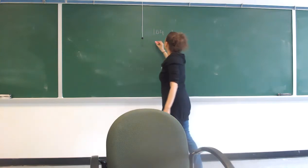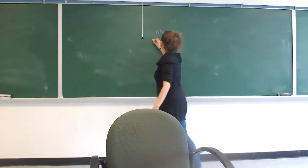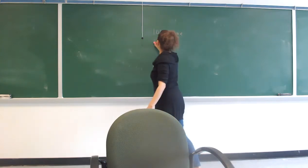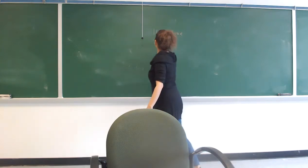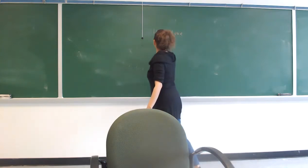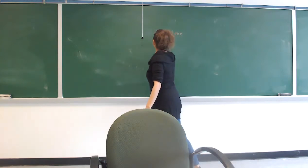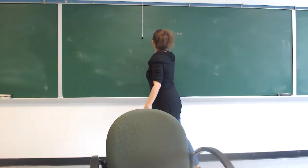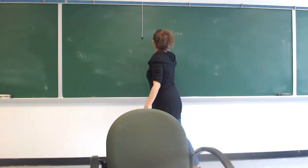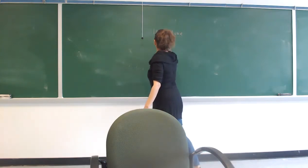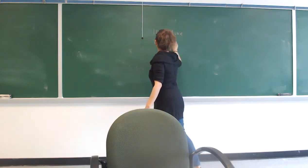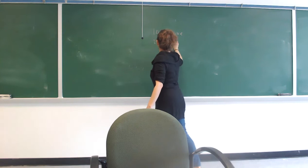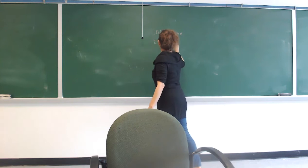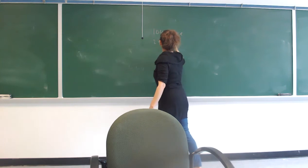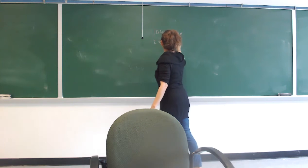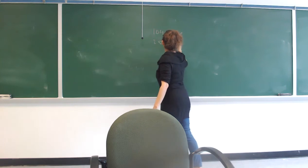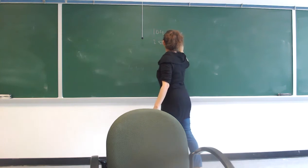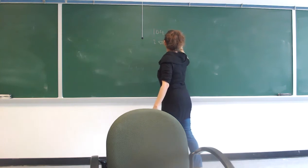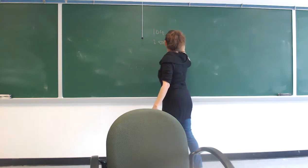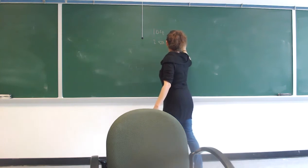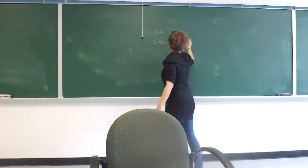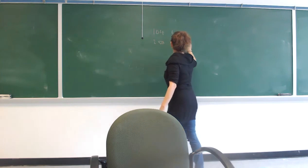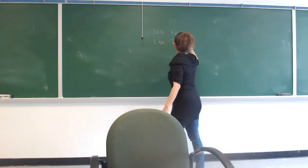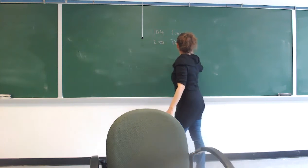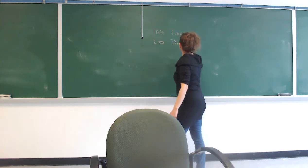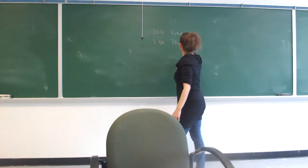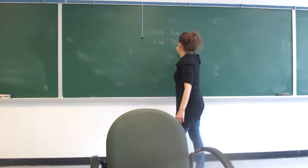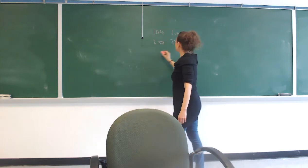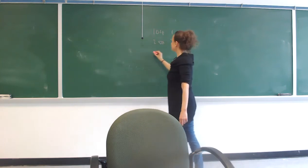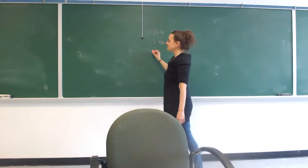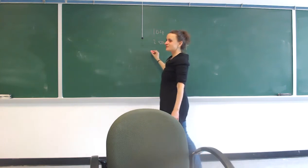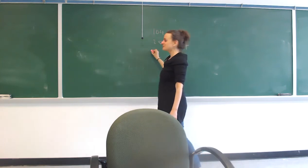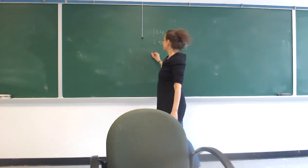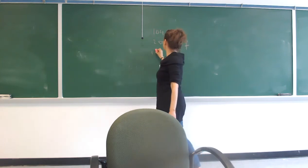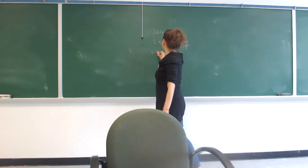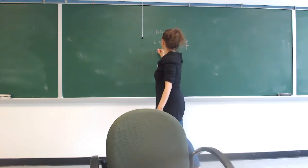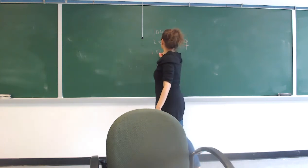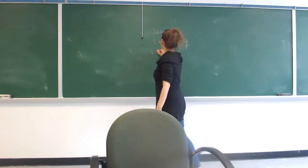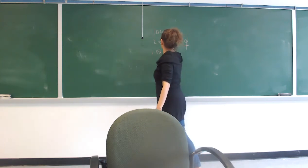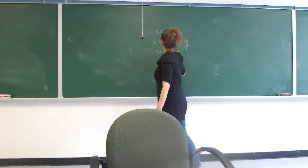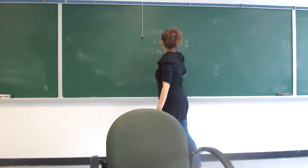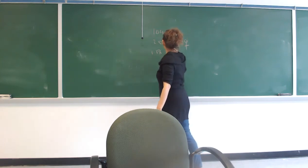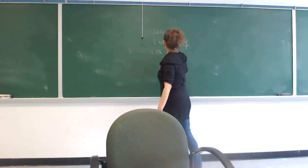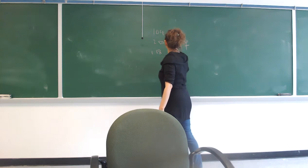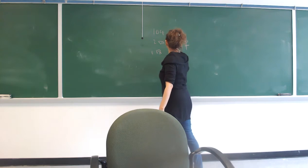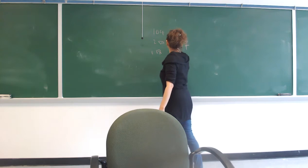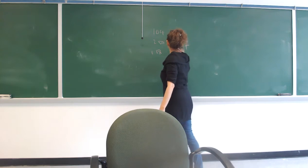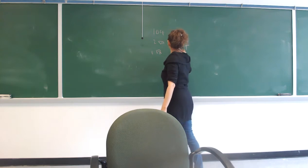250 is the divine paladin but yeah 118 is eastern you use some other colors